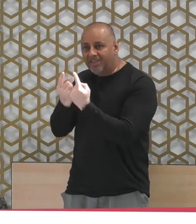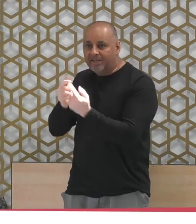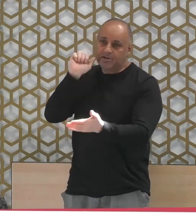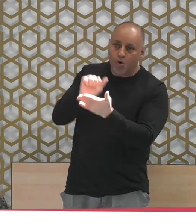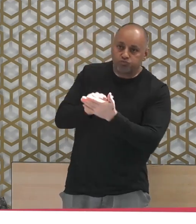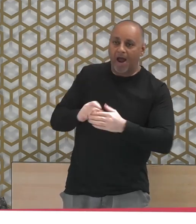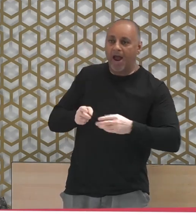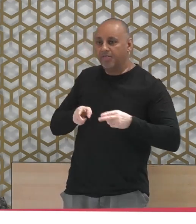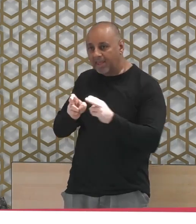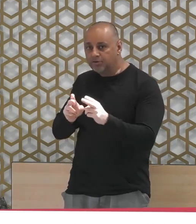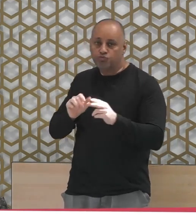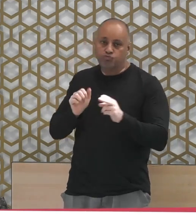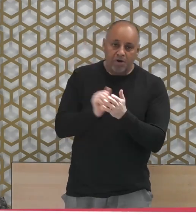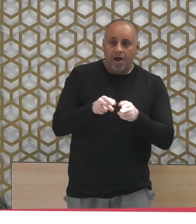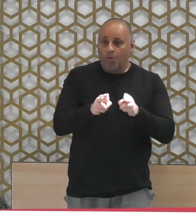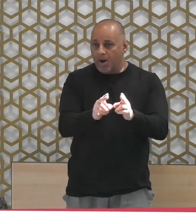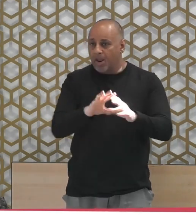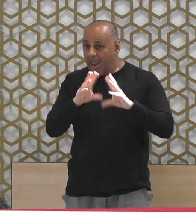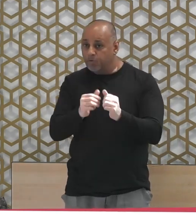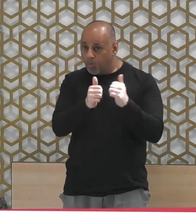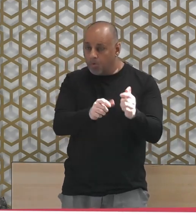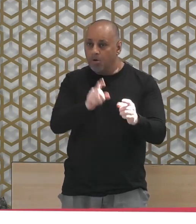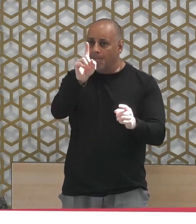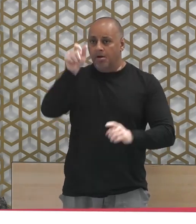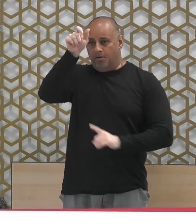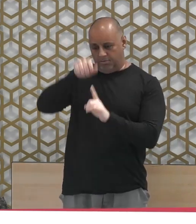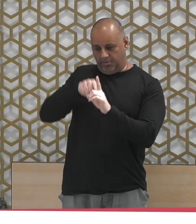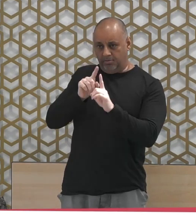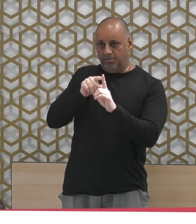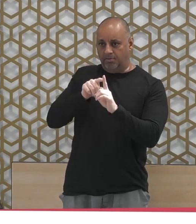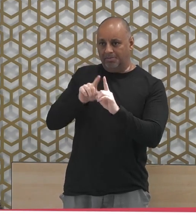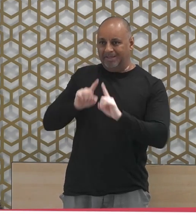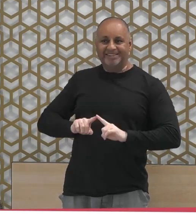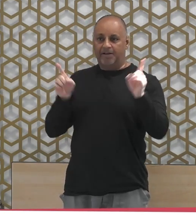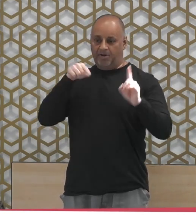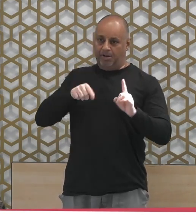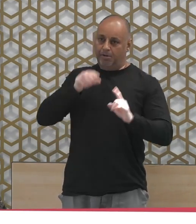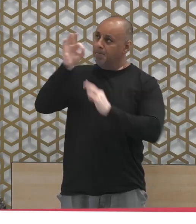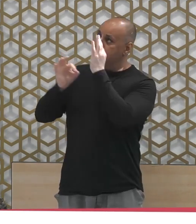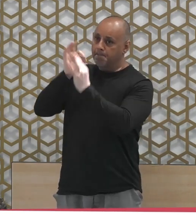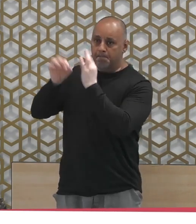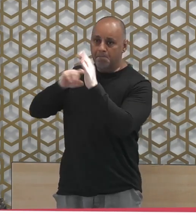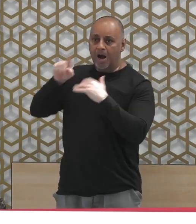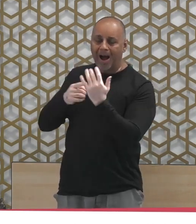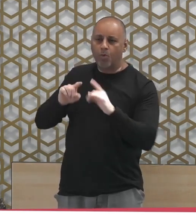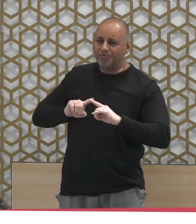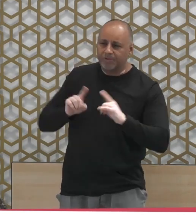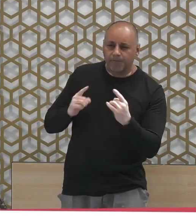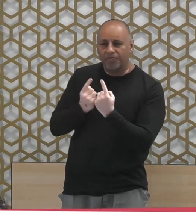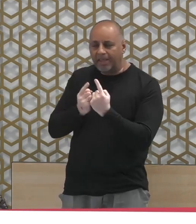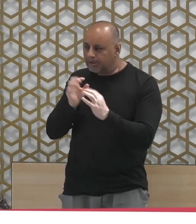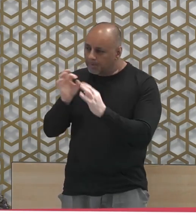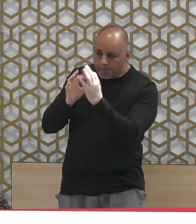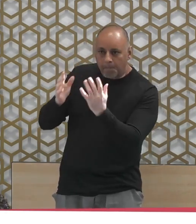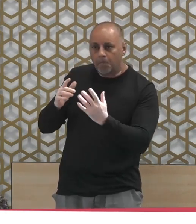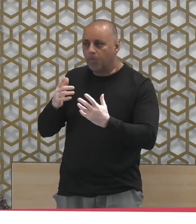However, Hudayfud radiallahu anhu, and of course this was explained to us no doubt, in the book of Allah sallallahu alayhi What